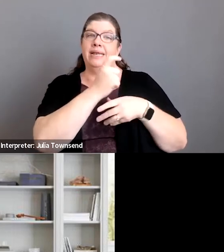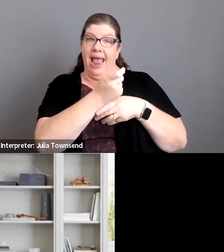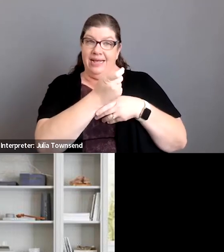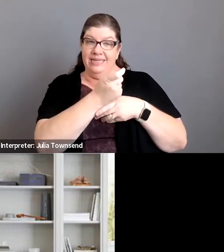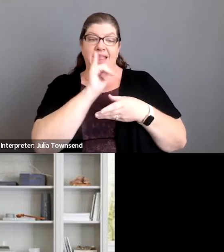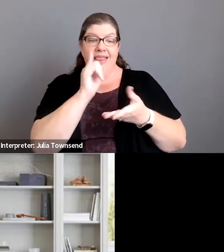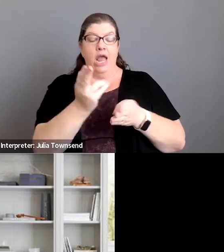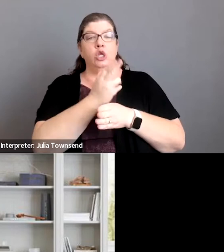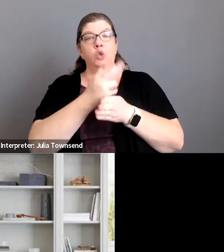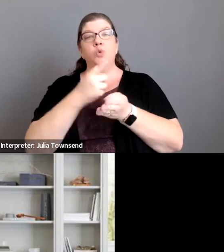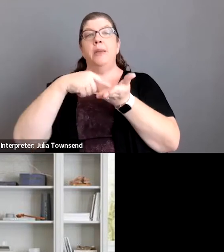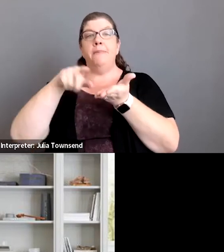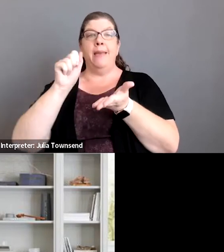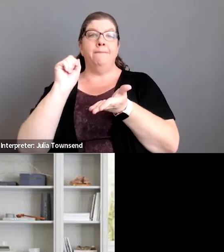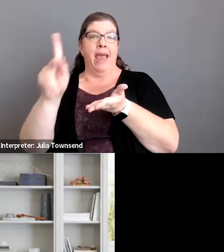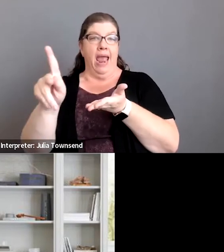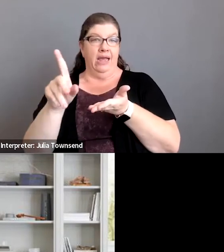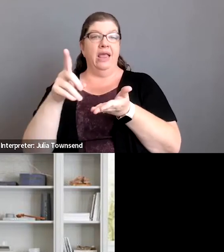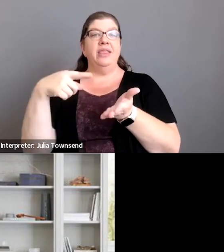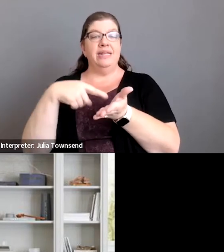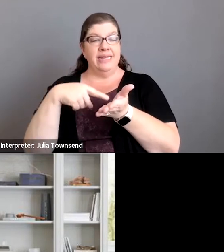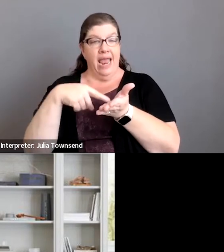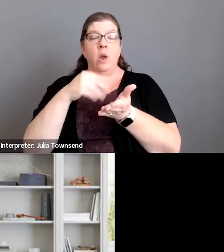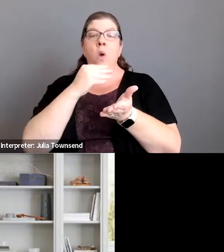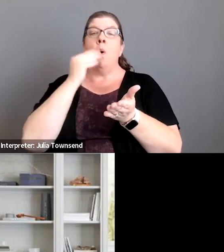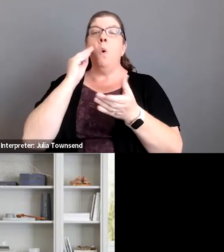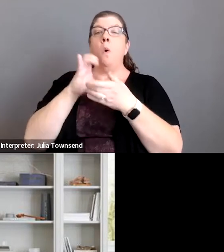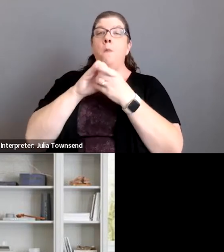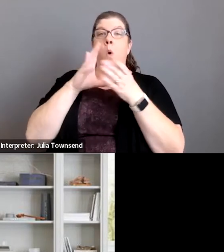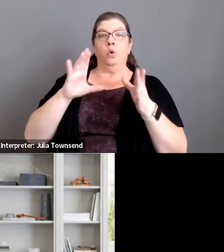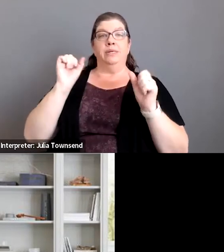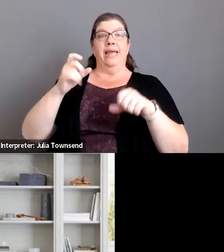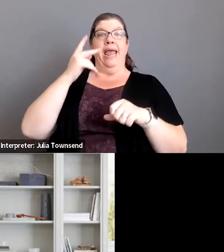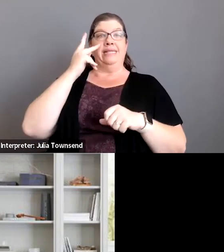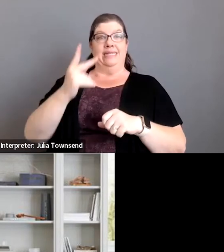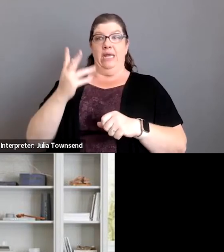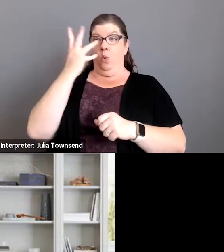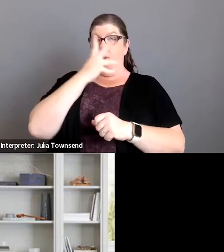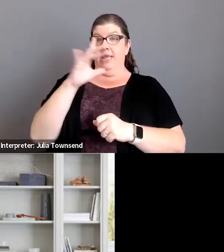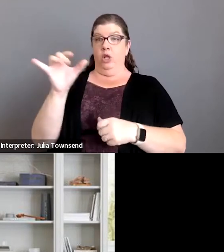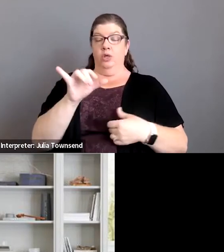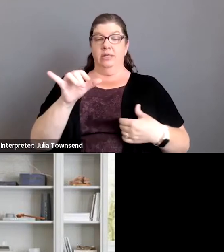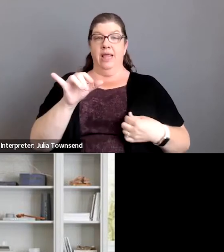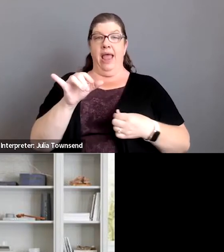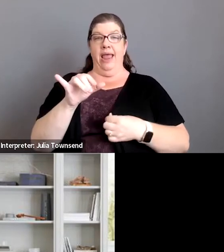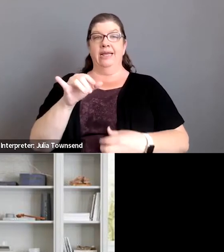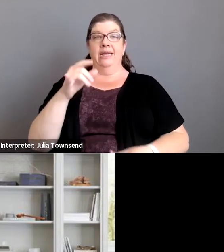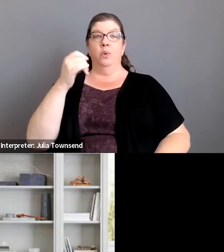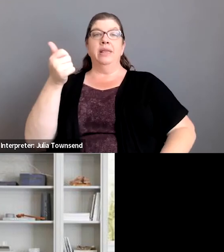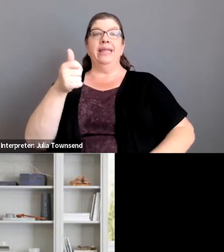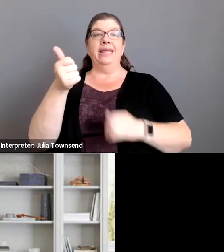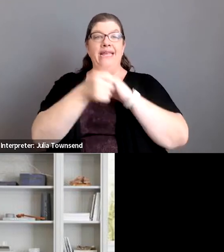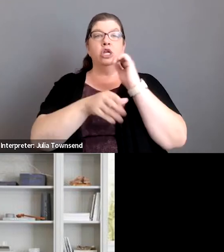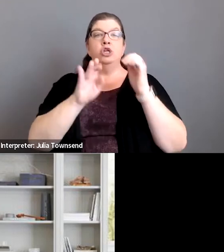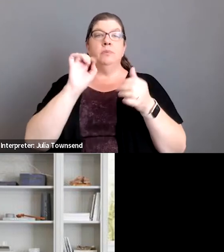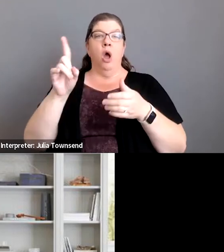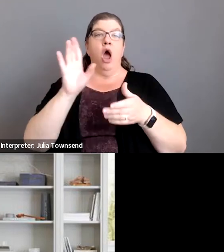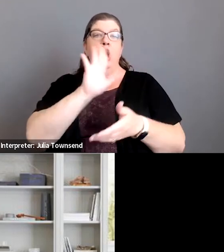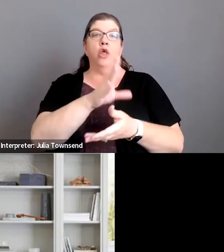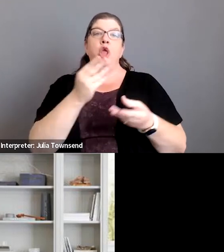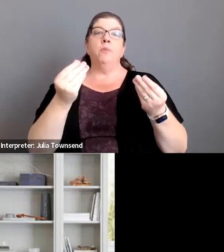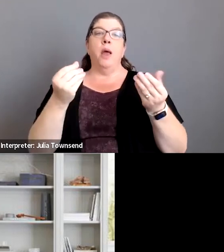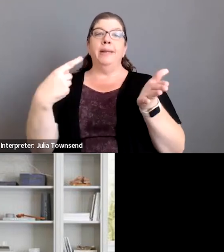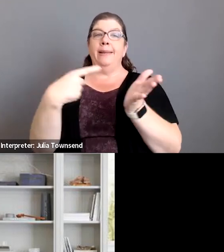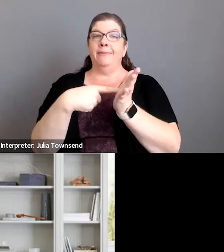to repay the debt and homeowners can see what that looks like with each of the bond measures on their property